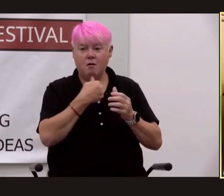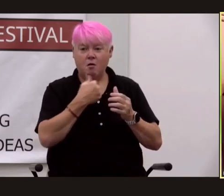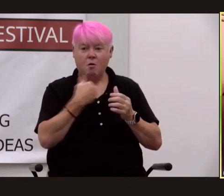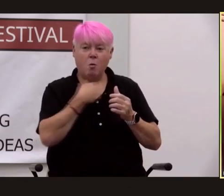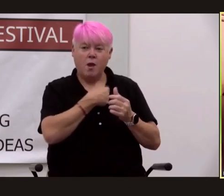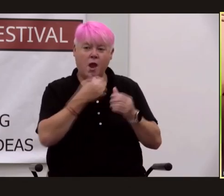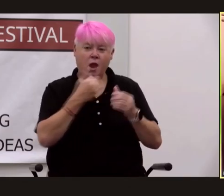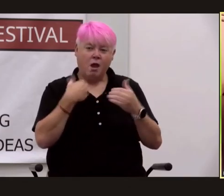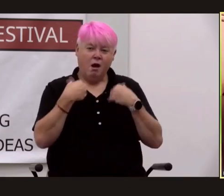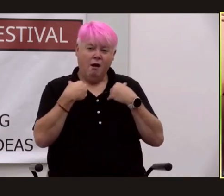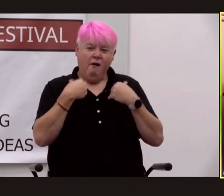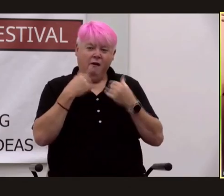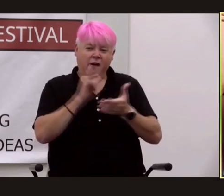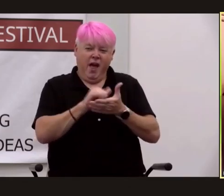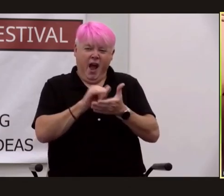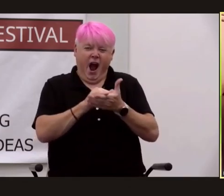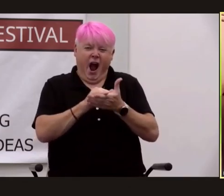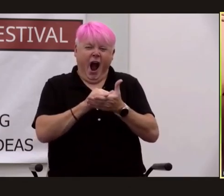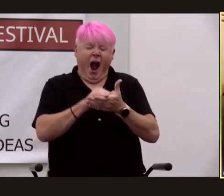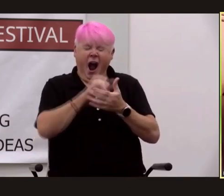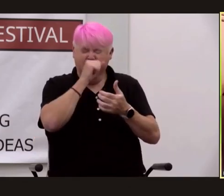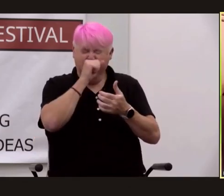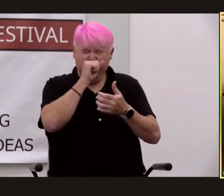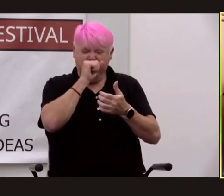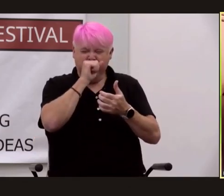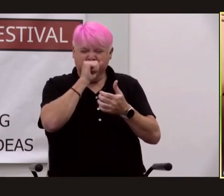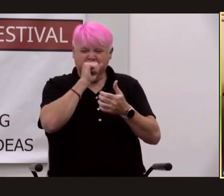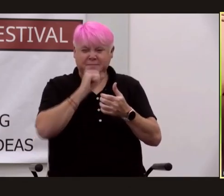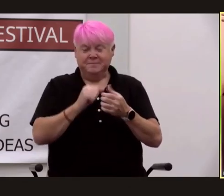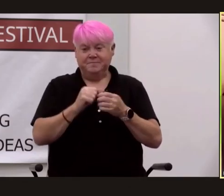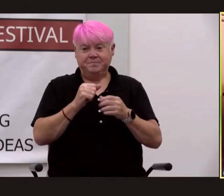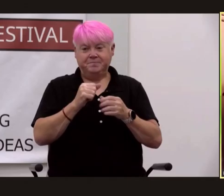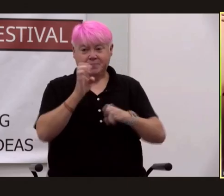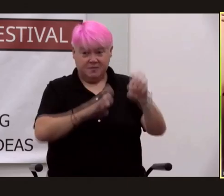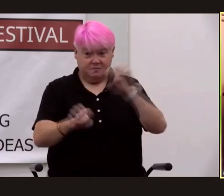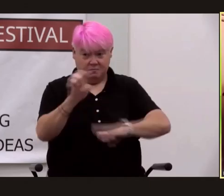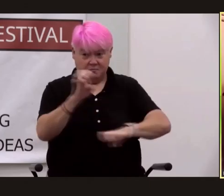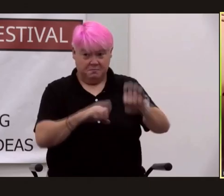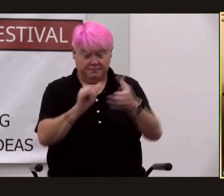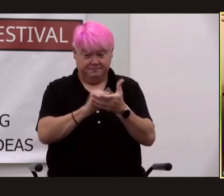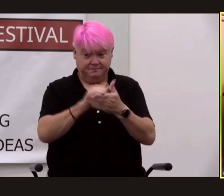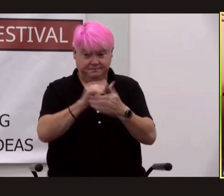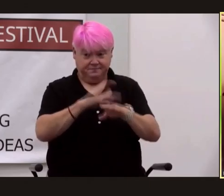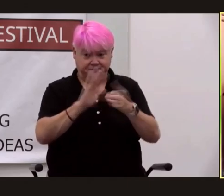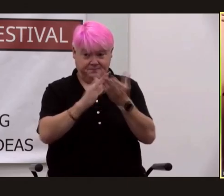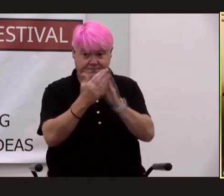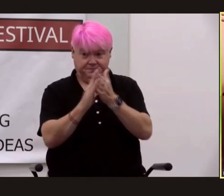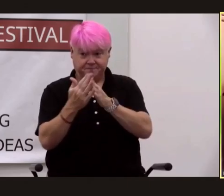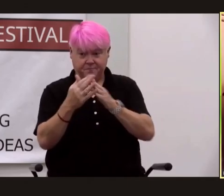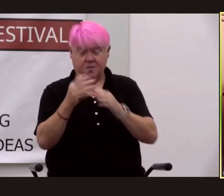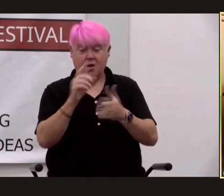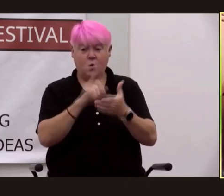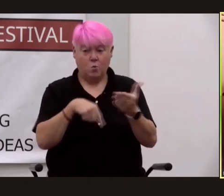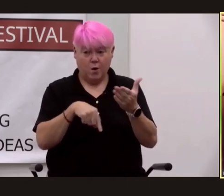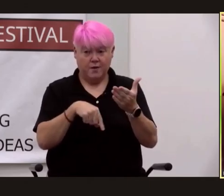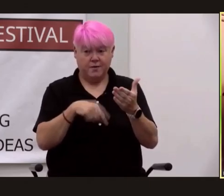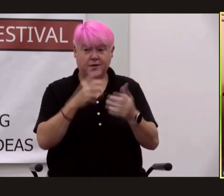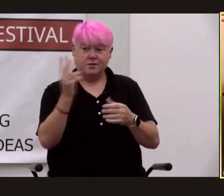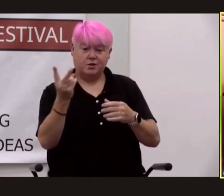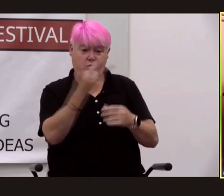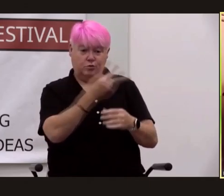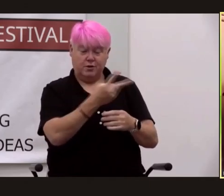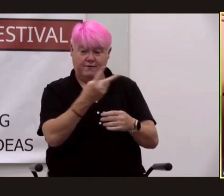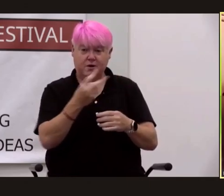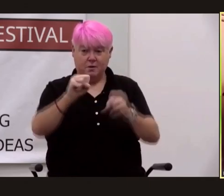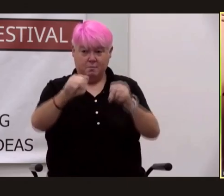situ experimental test beds on living breathing cities showing what the two different bomb designs could do that